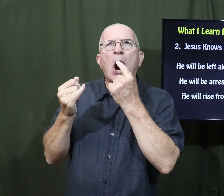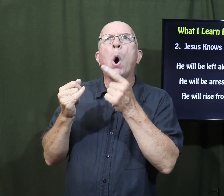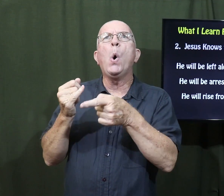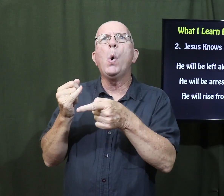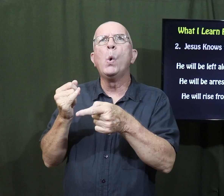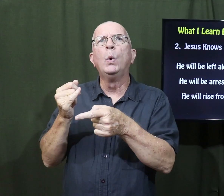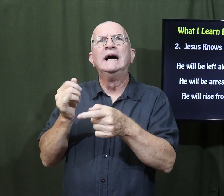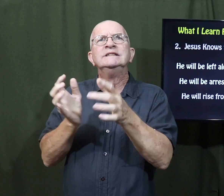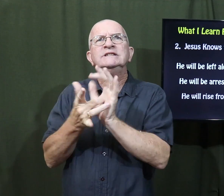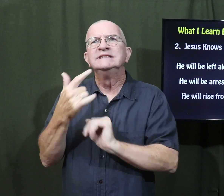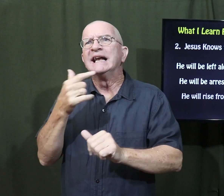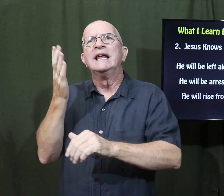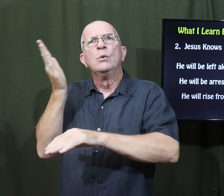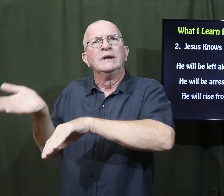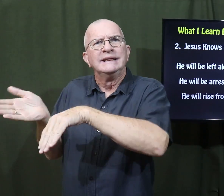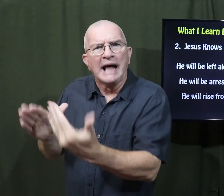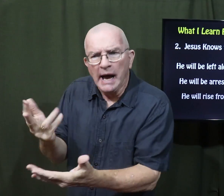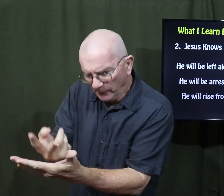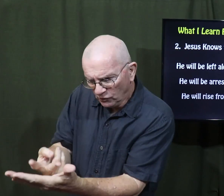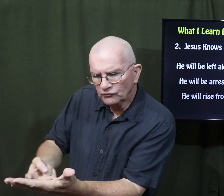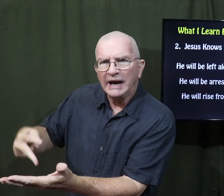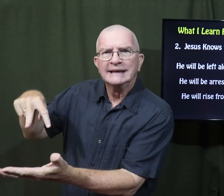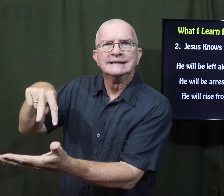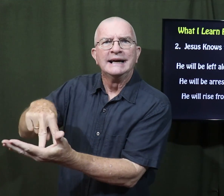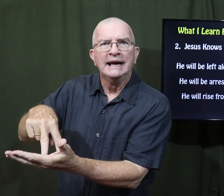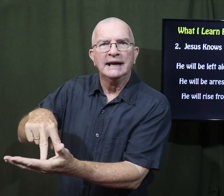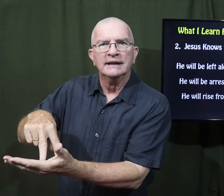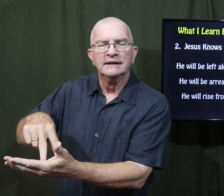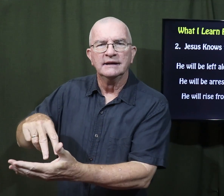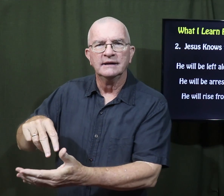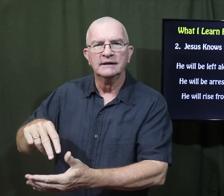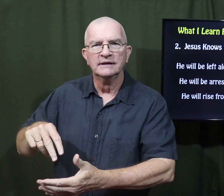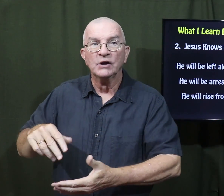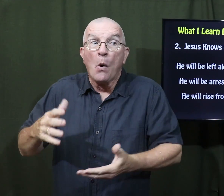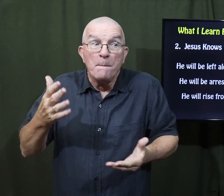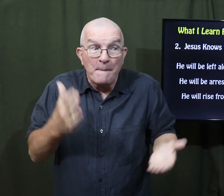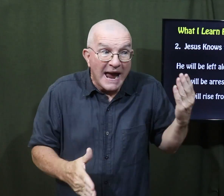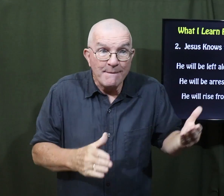They had a little bit of an understanding that Jesus would die and rise again.